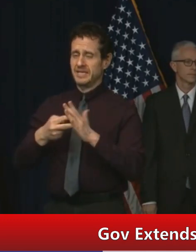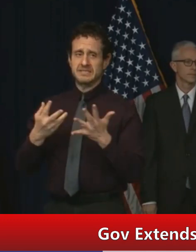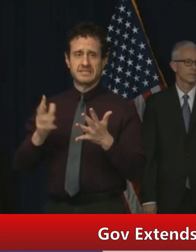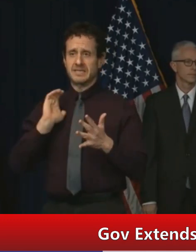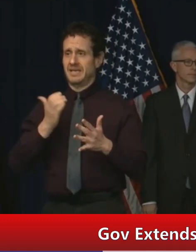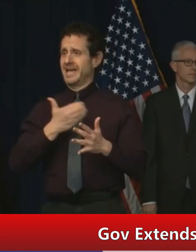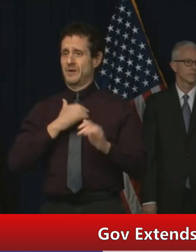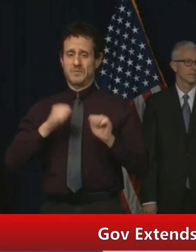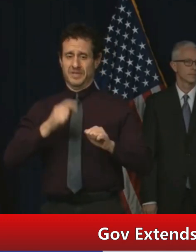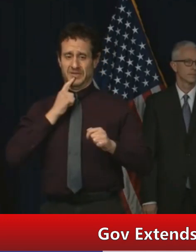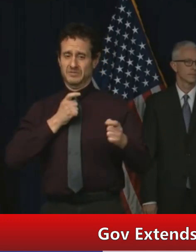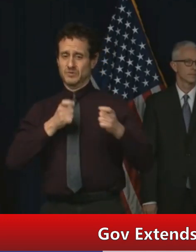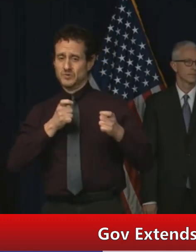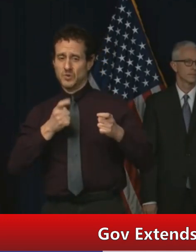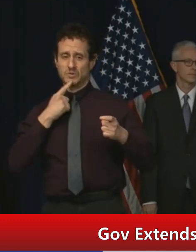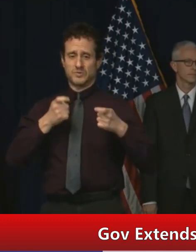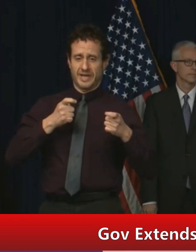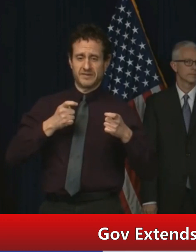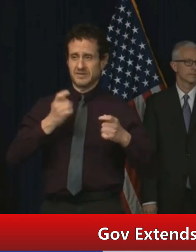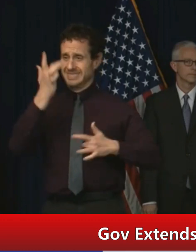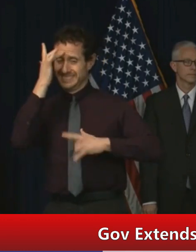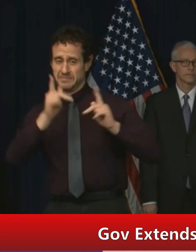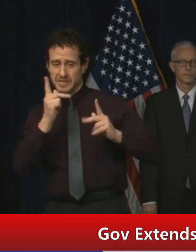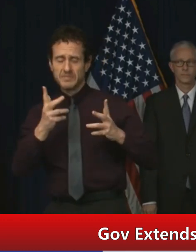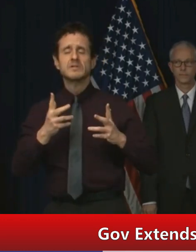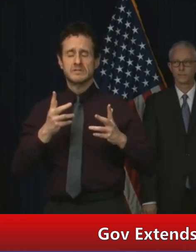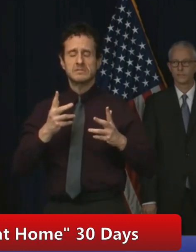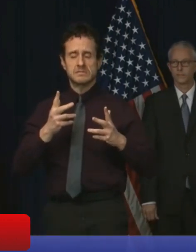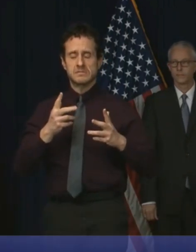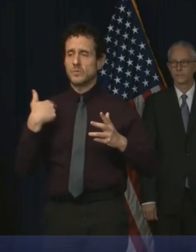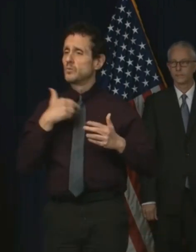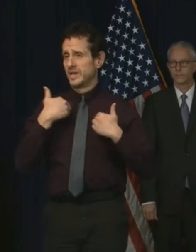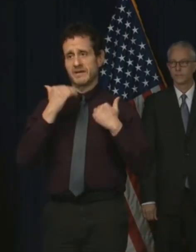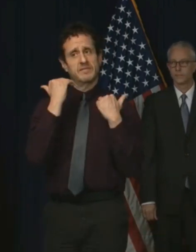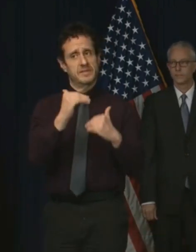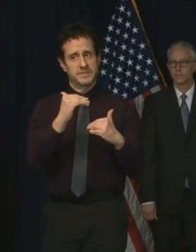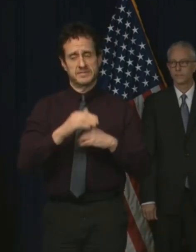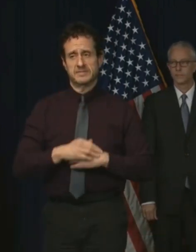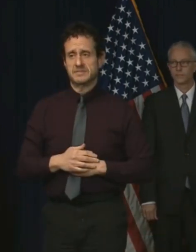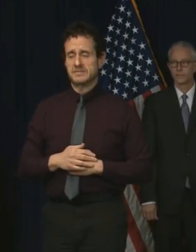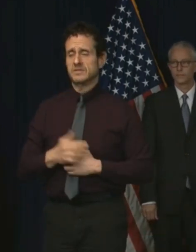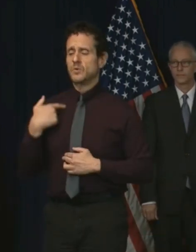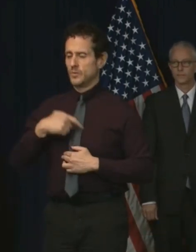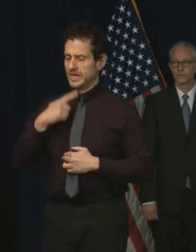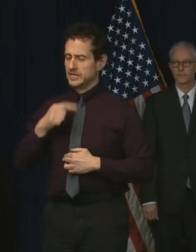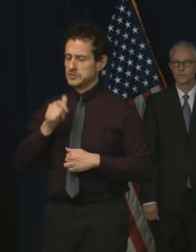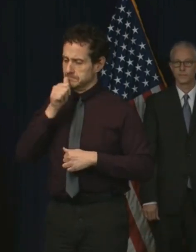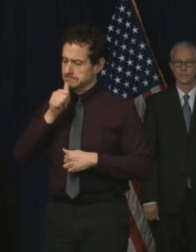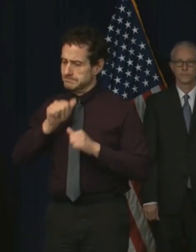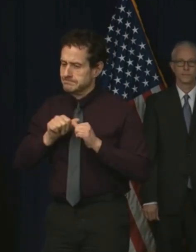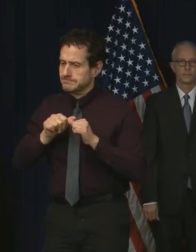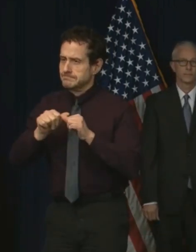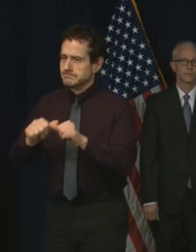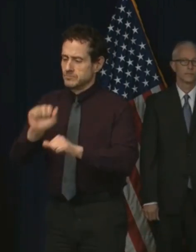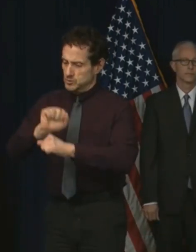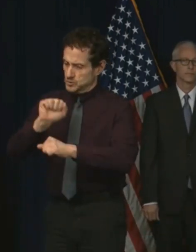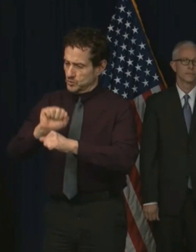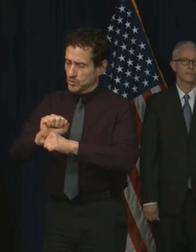beyond its limits. We need to maintain our course and keep working to flatten the curve.